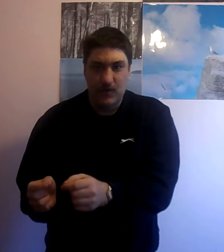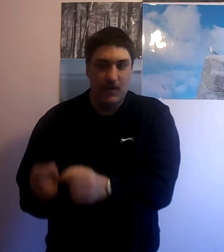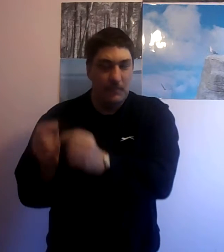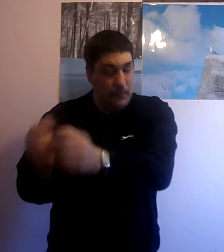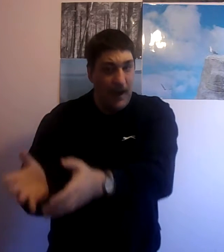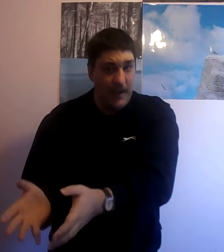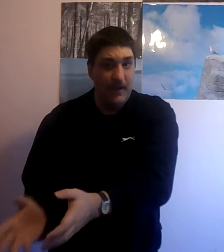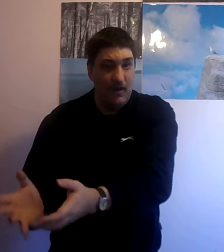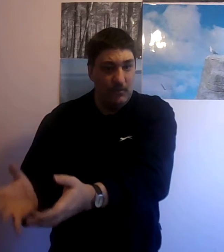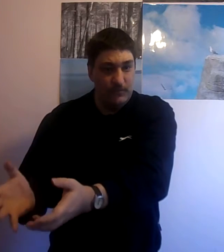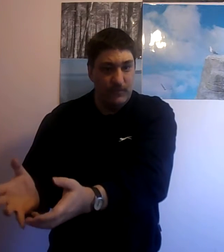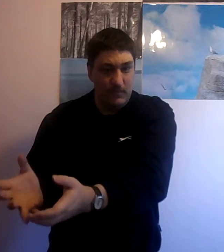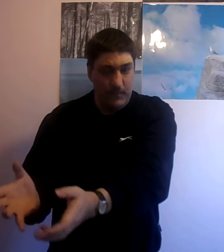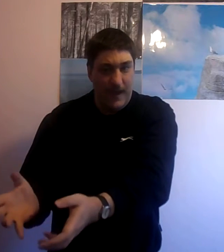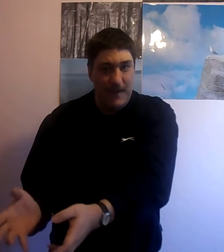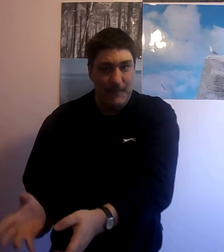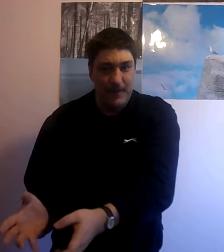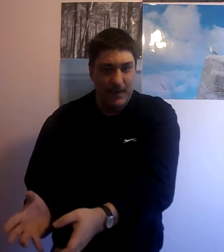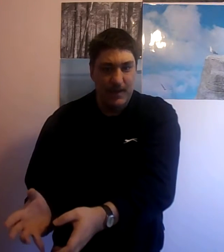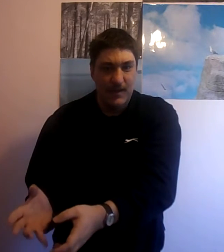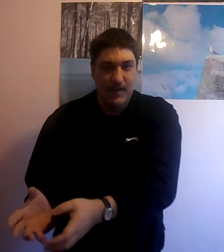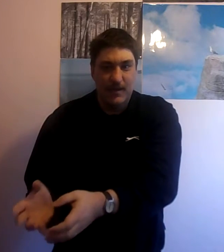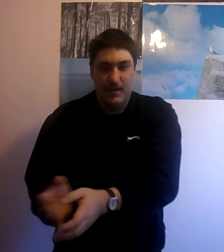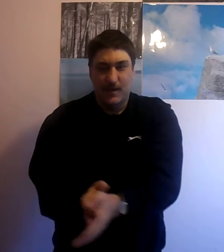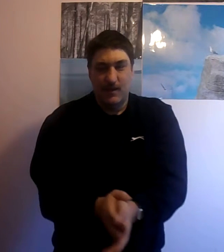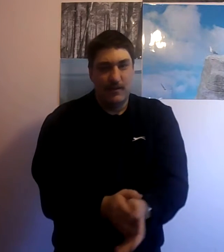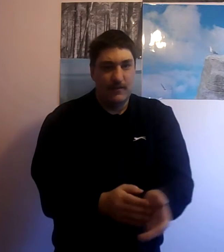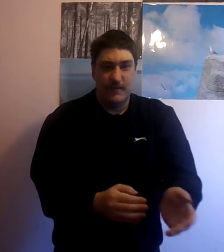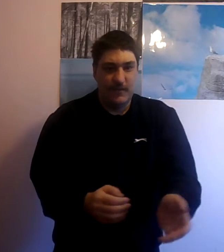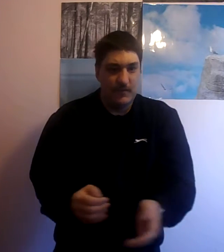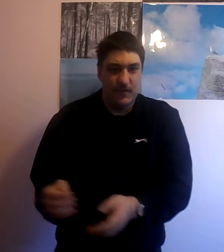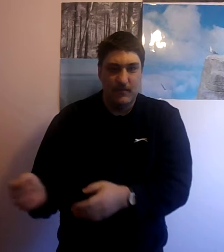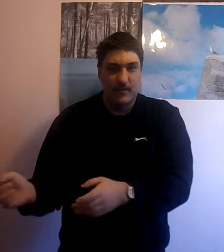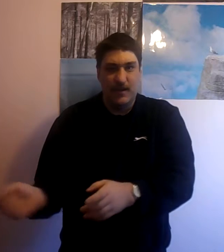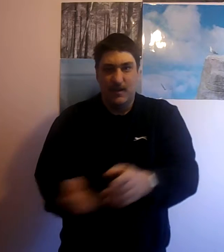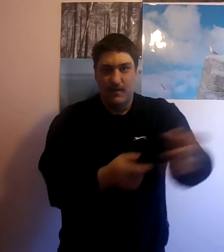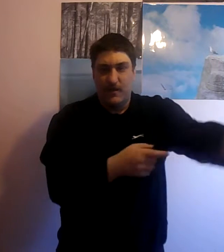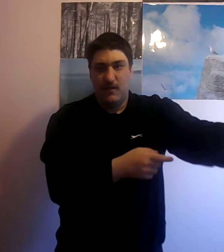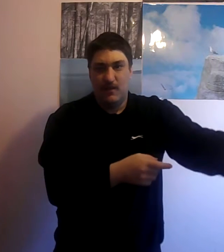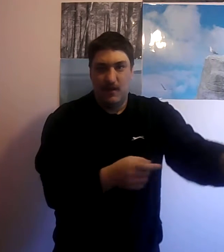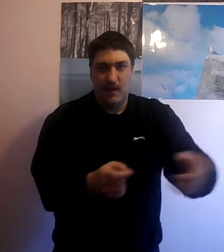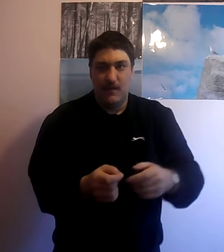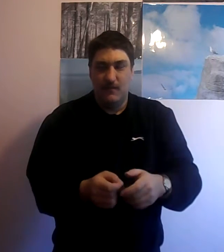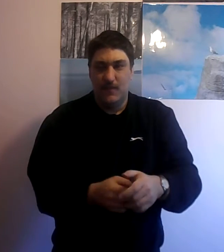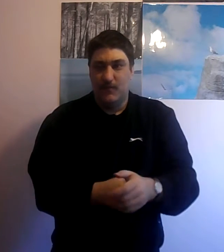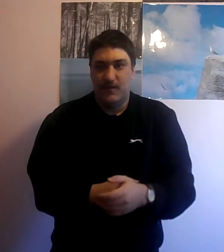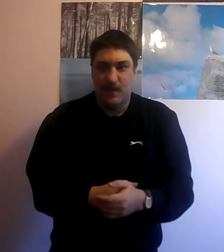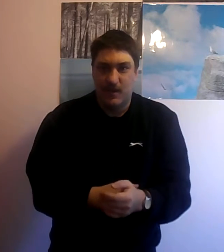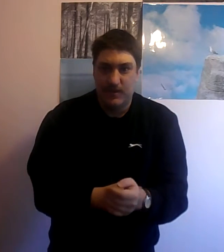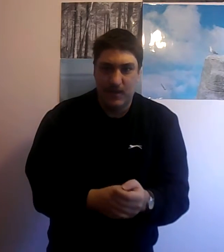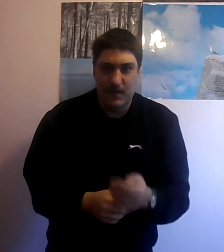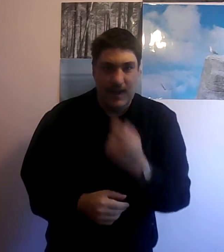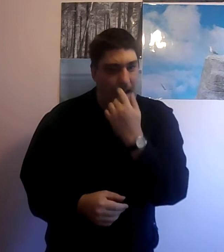and buy gold from them you go you do the most ridiculous things you most ridiculous thing you can